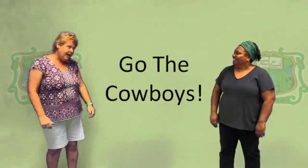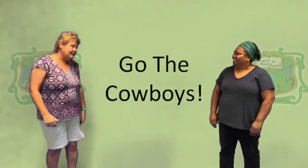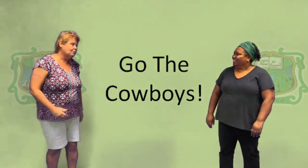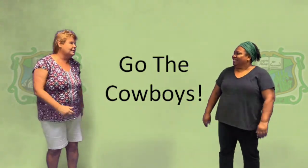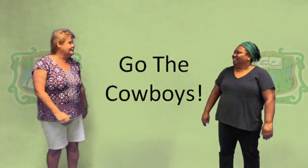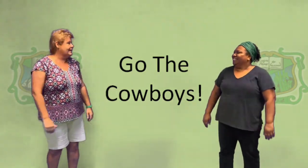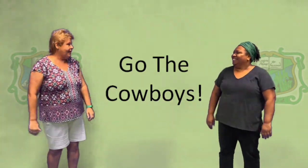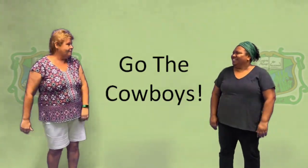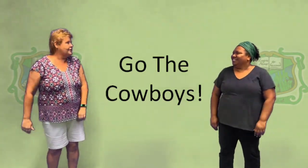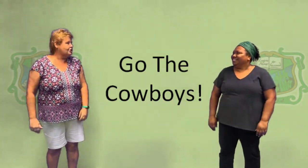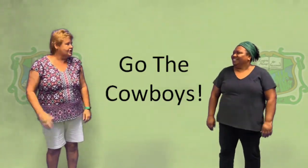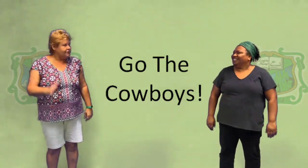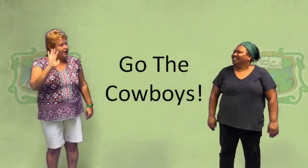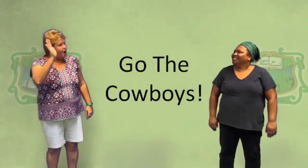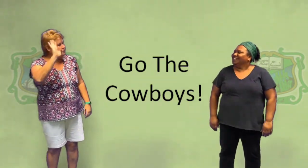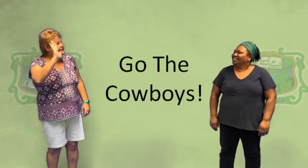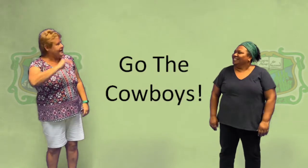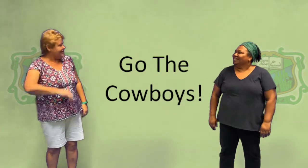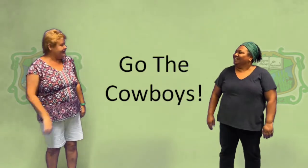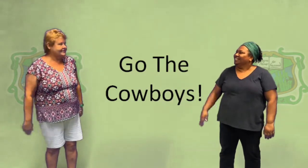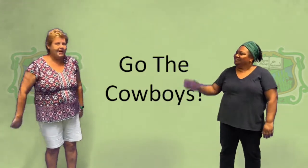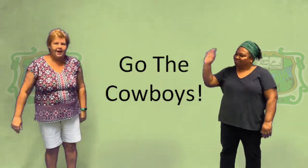Thanks once again Miss Trish for your help. See you next time.